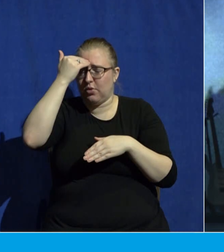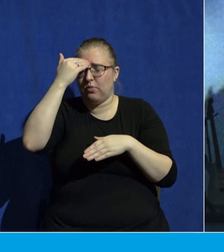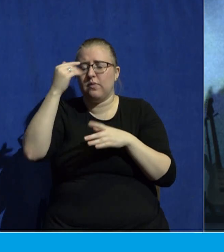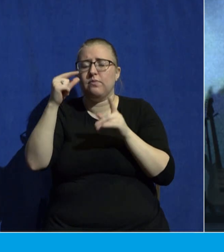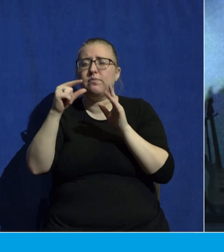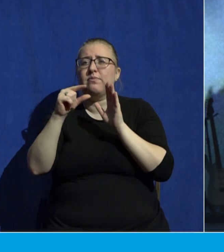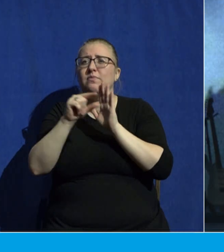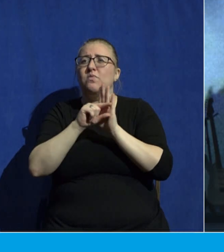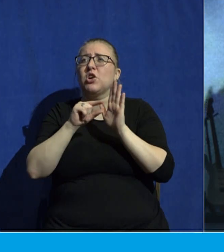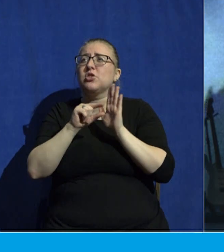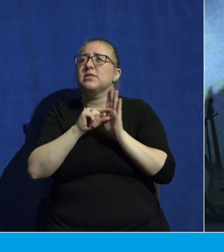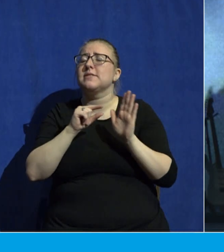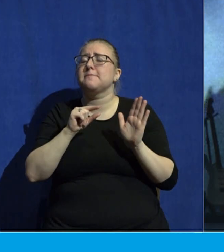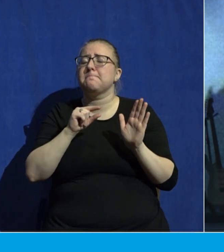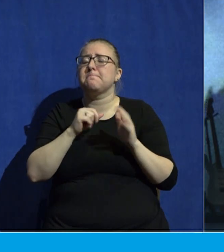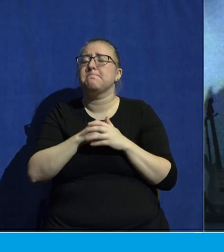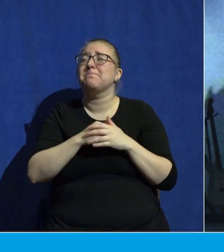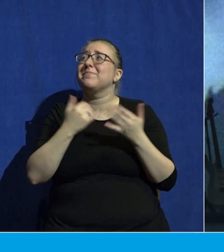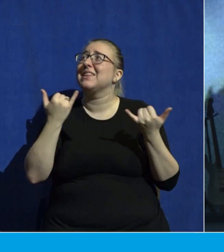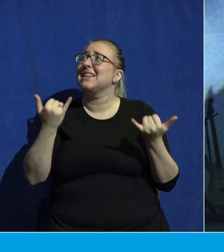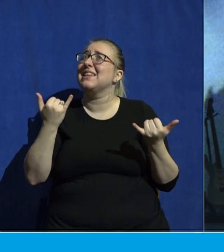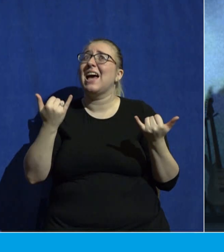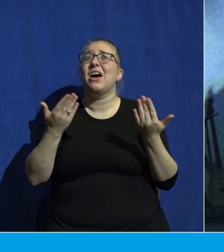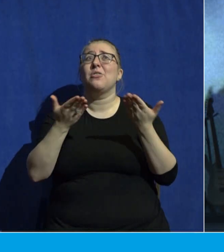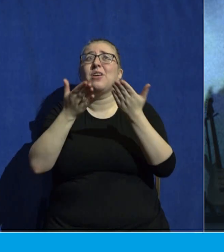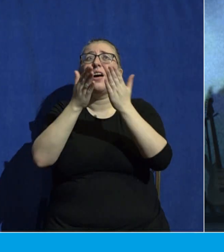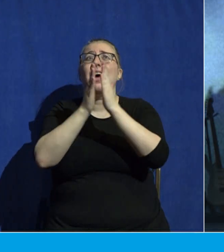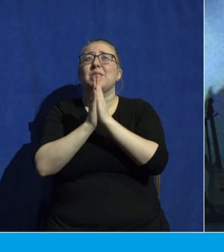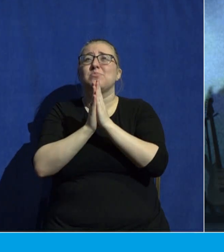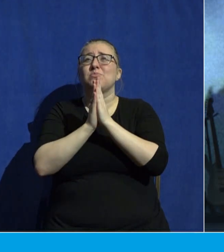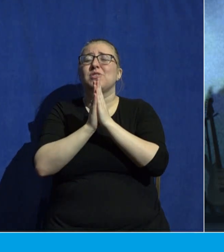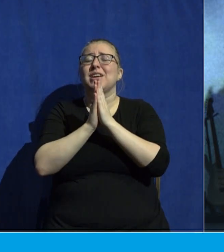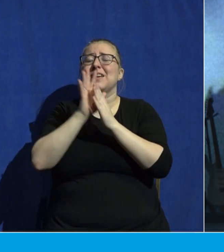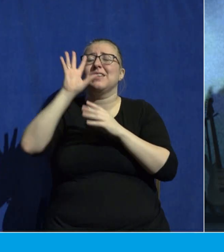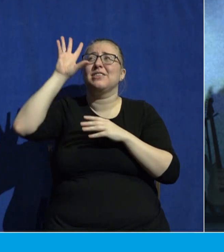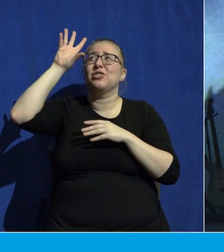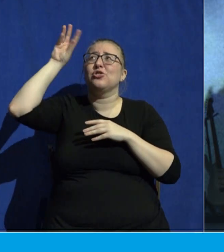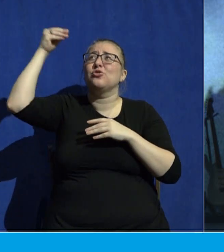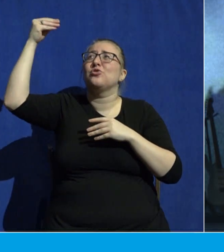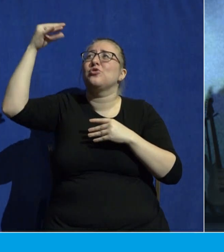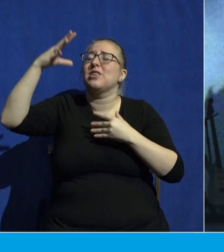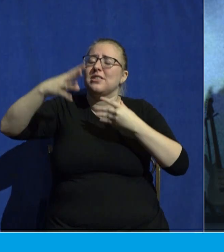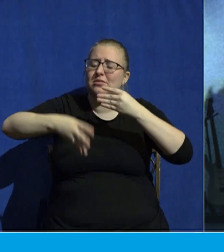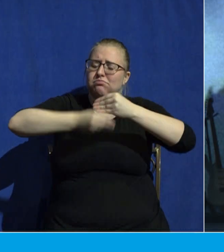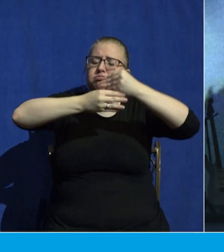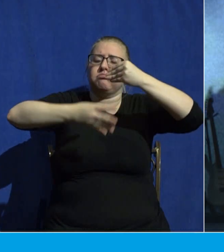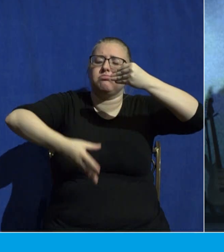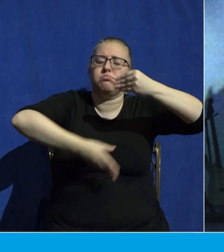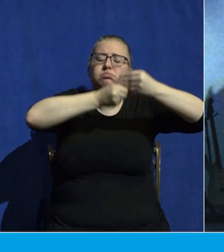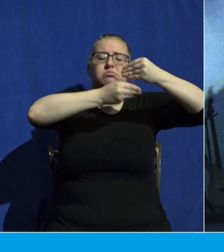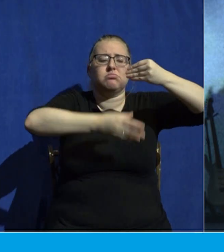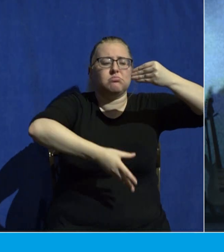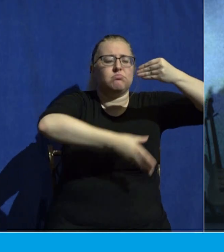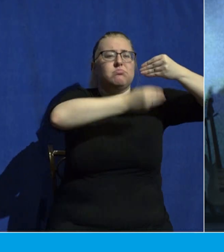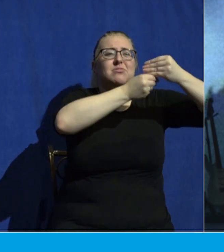and now I pray grace upon grace in each of our lives to awaken us